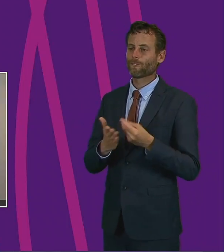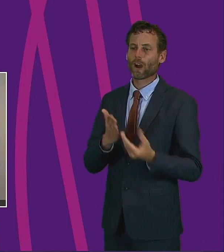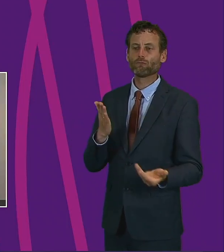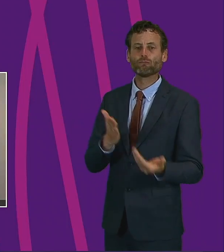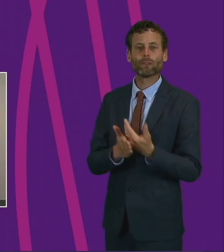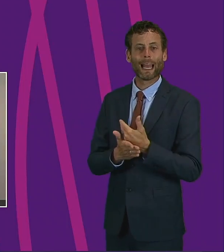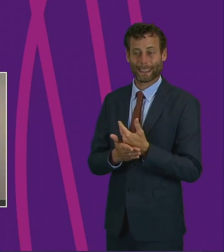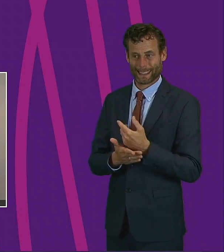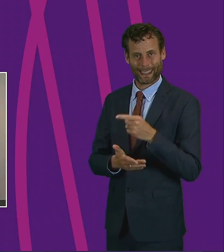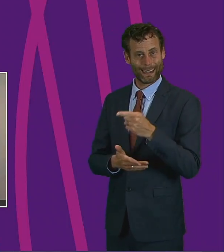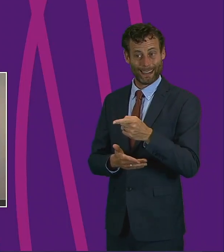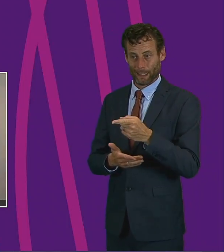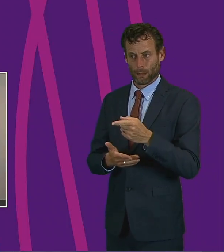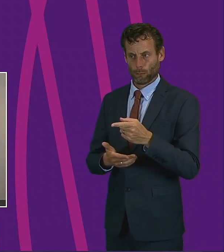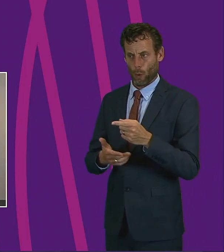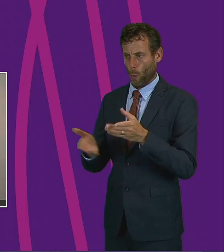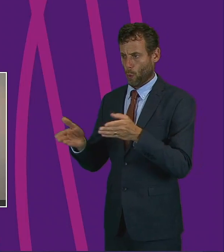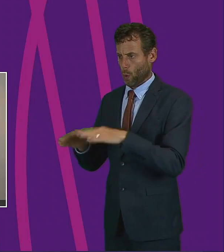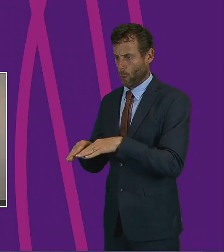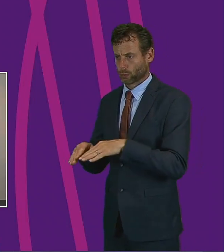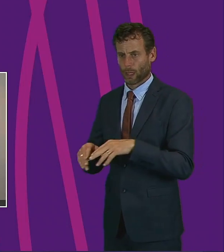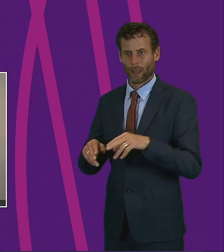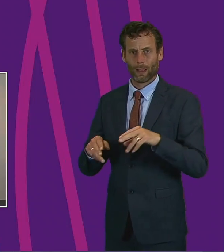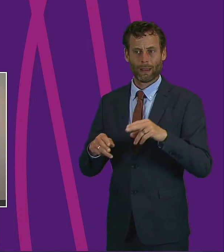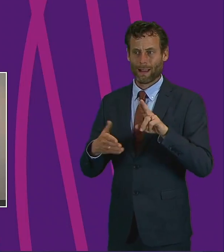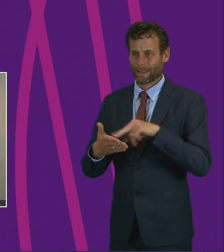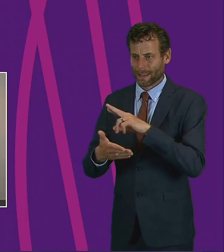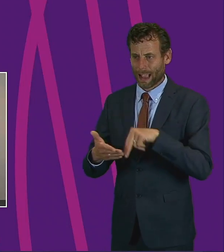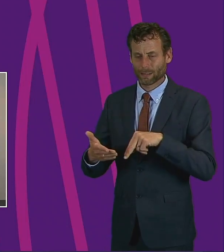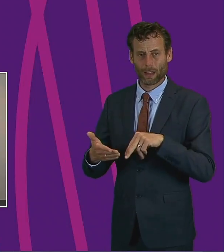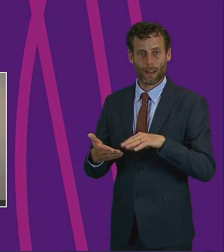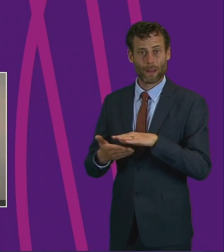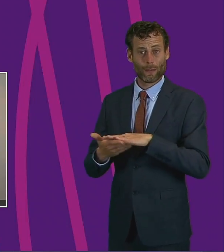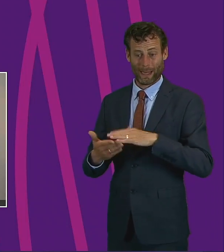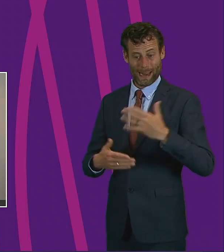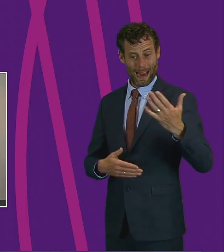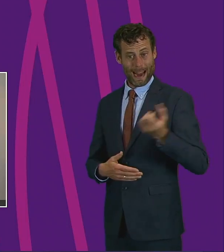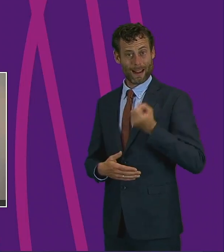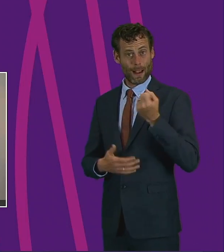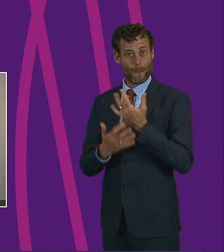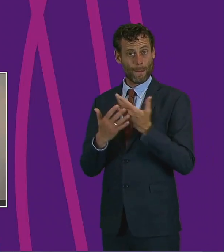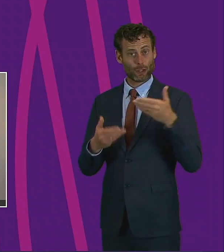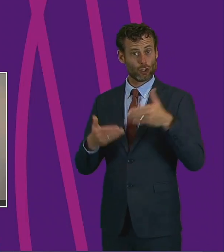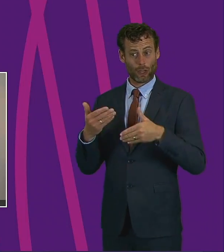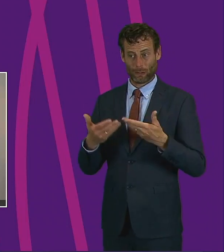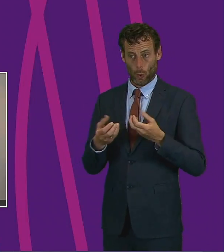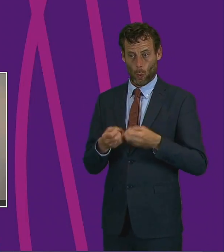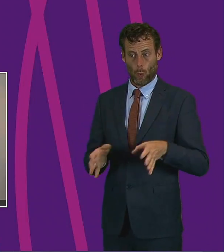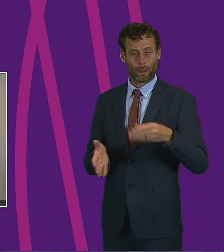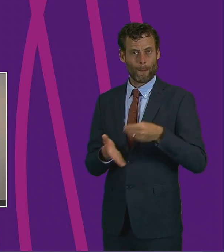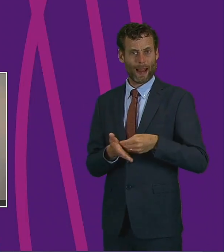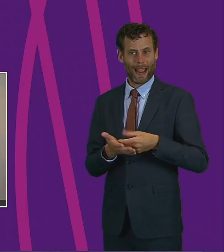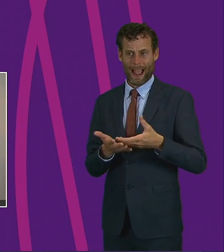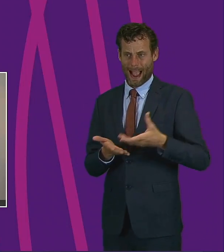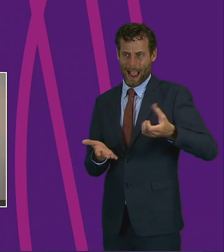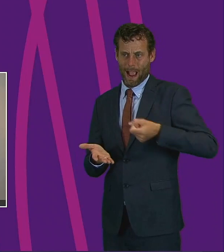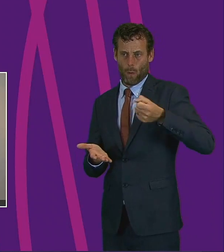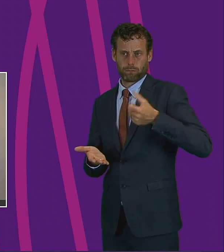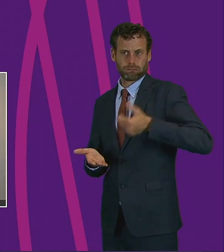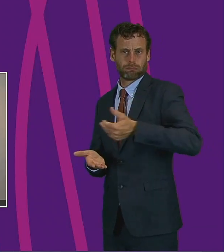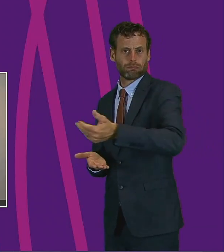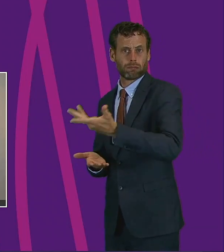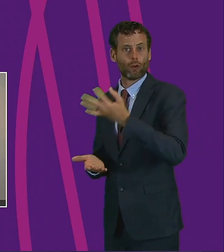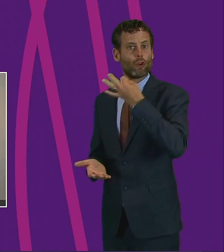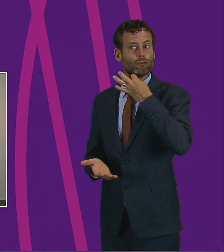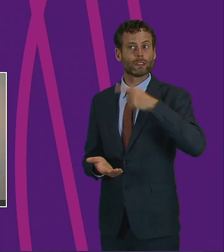Chest Heart and Stroke Scotland is losing £500,000 a month. With social distancing measures set to continue for some time, funding